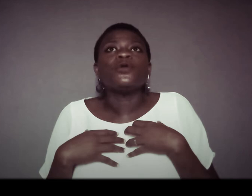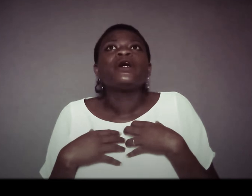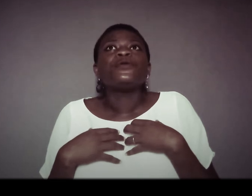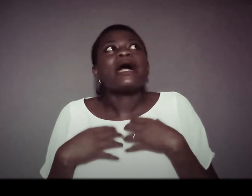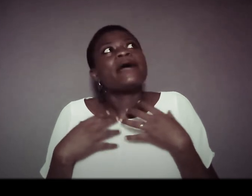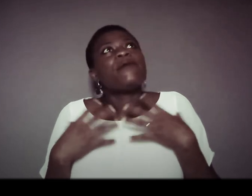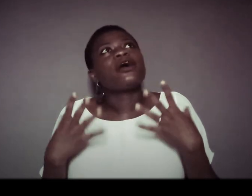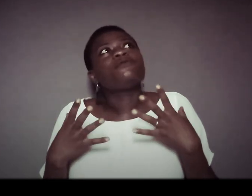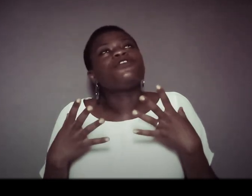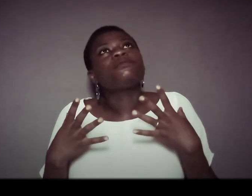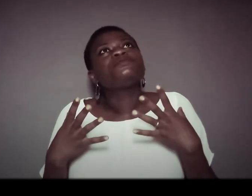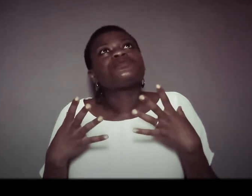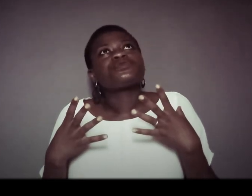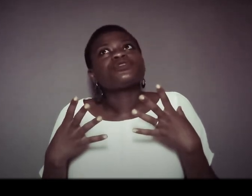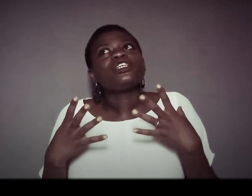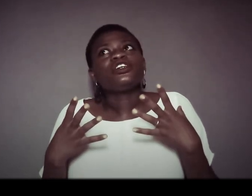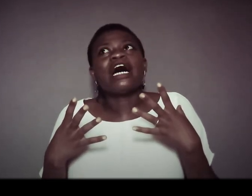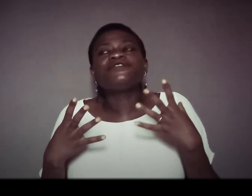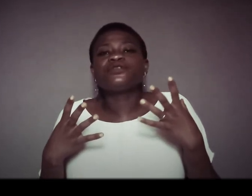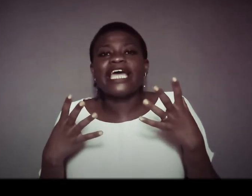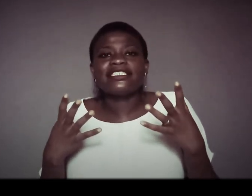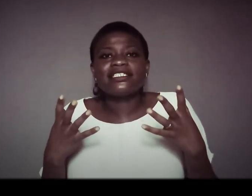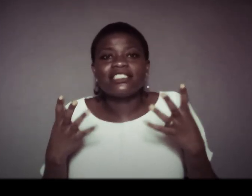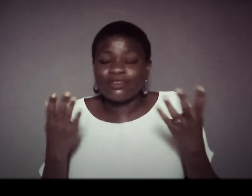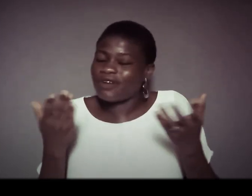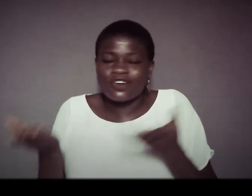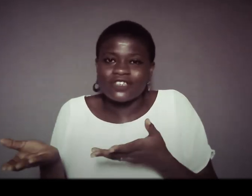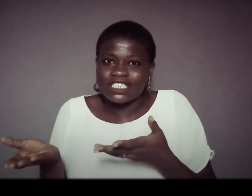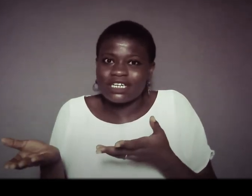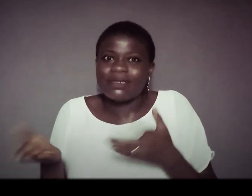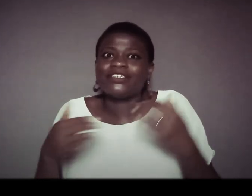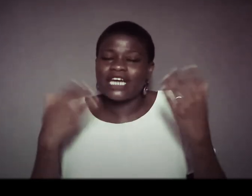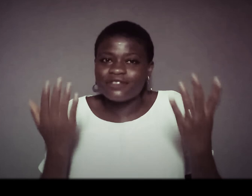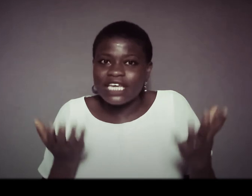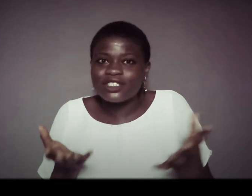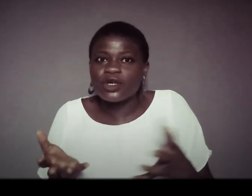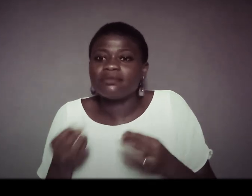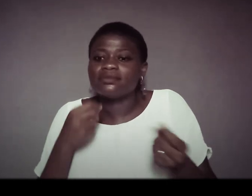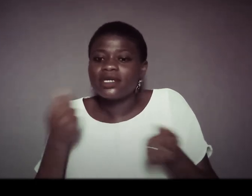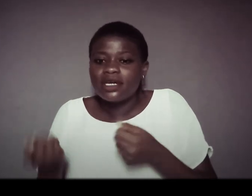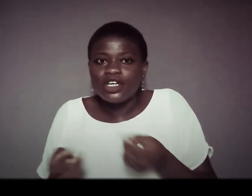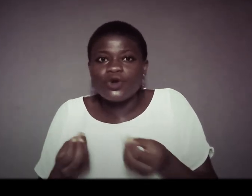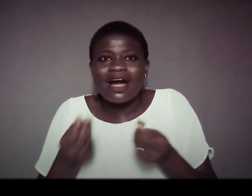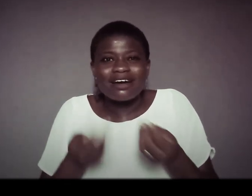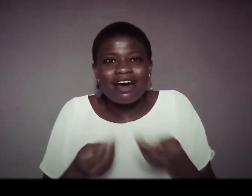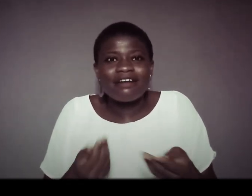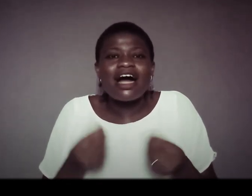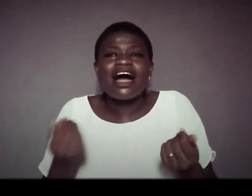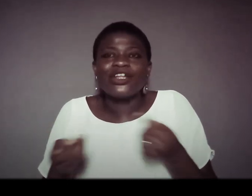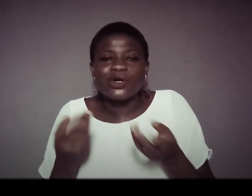yeah wherever i come from you have to get of course for traditional marriage you have to get some you know ankara and all